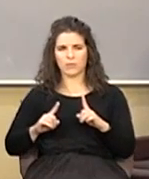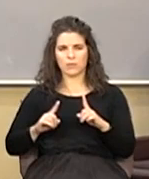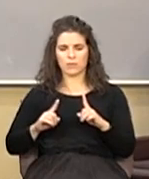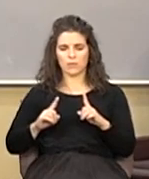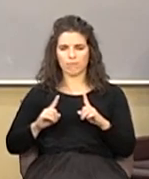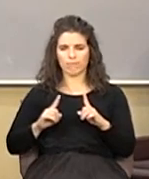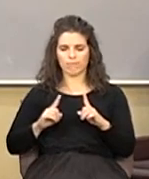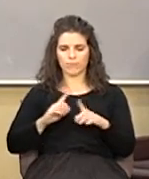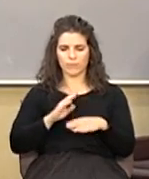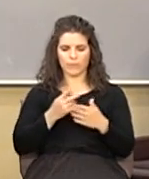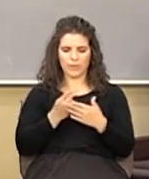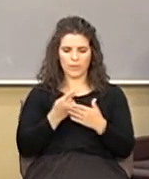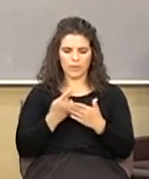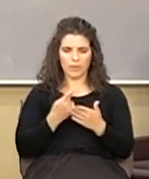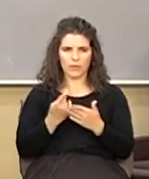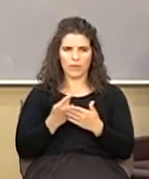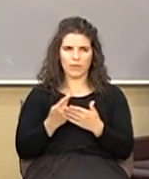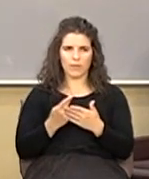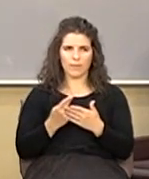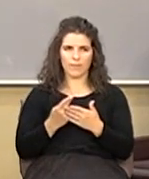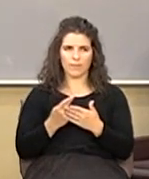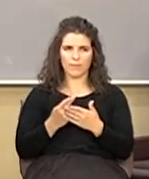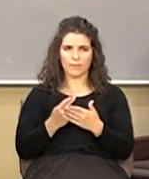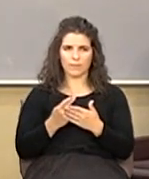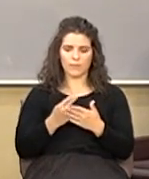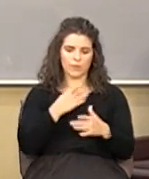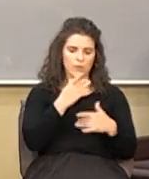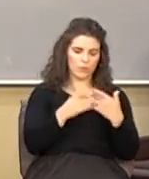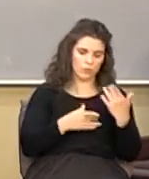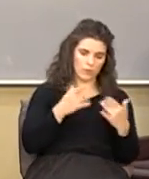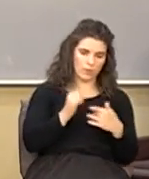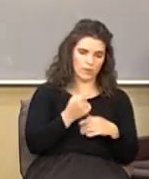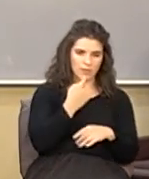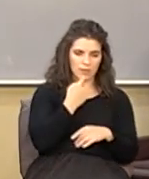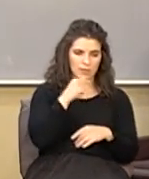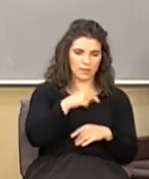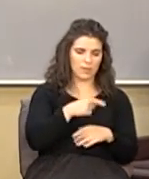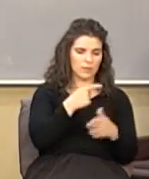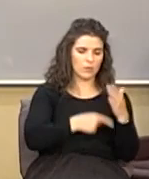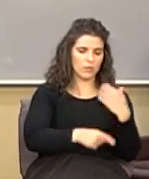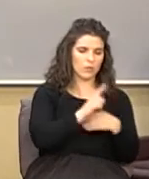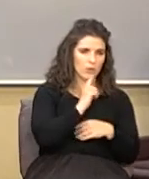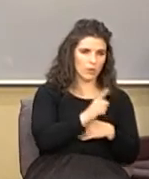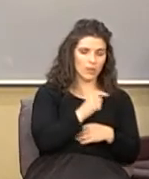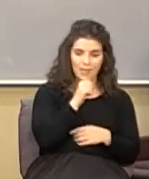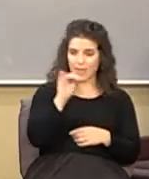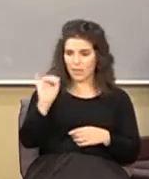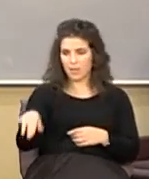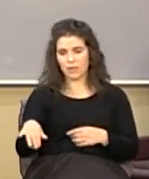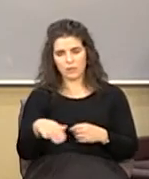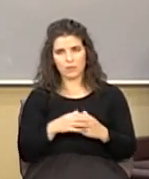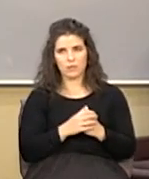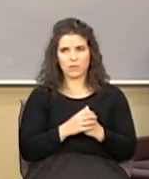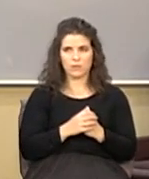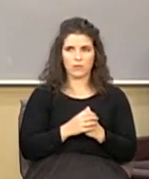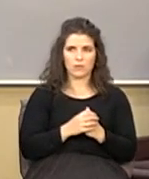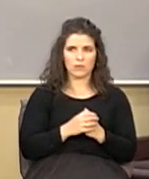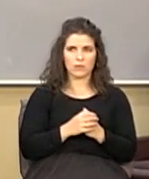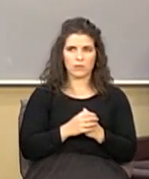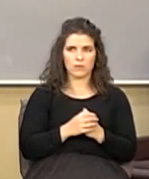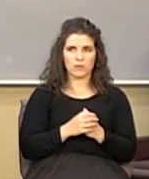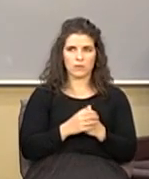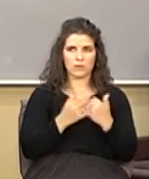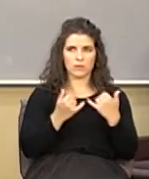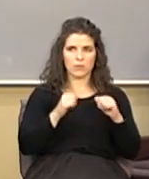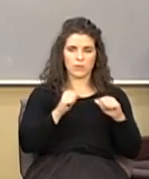all those that have failed you a joy that says this is what's real not that and now